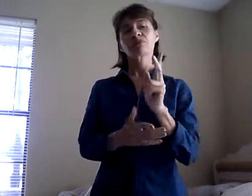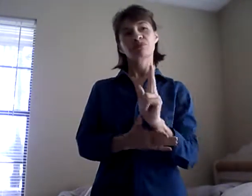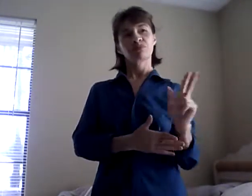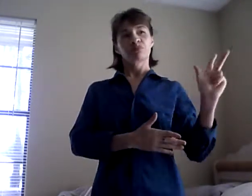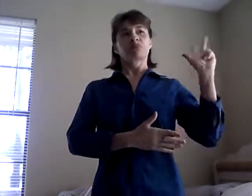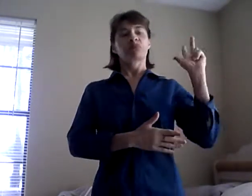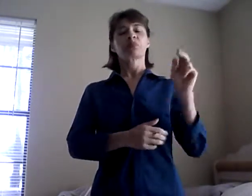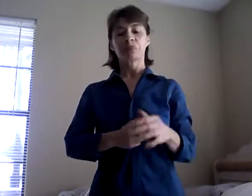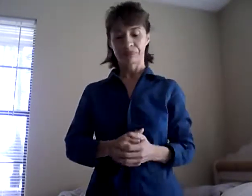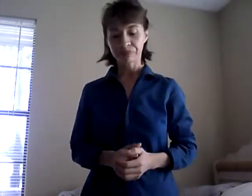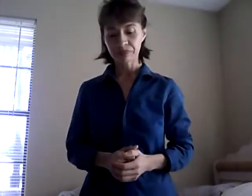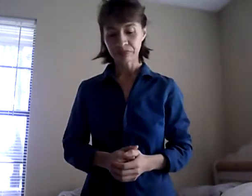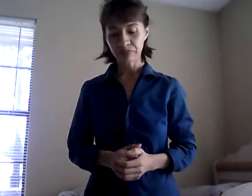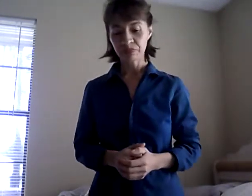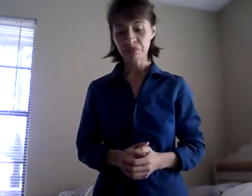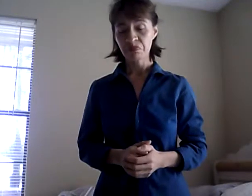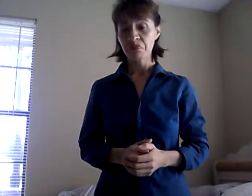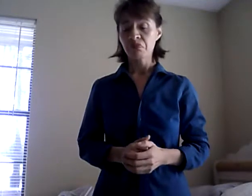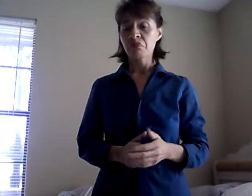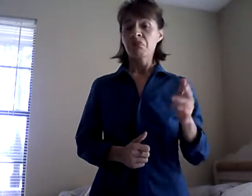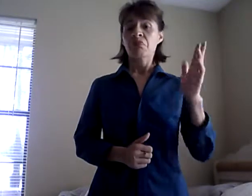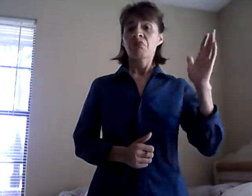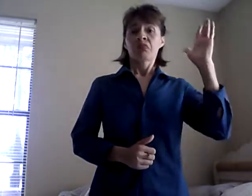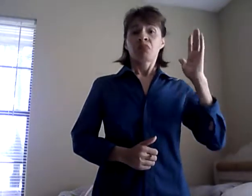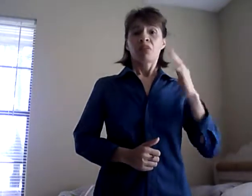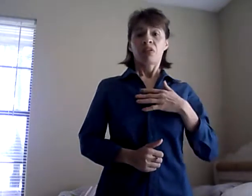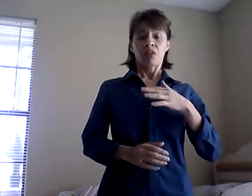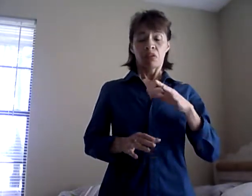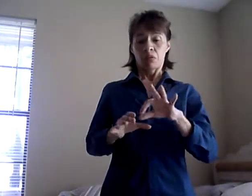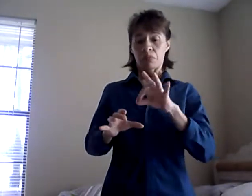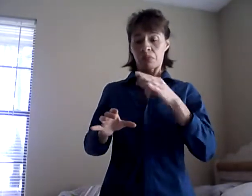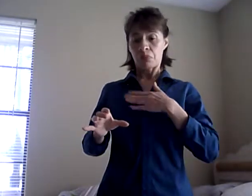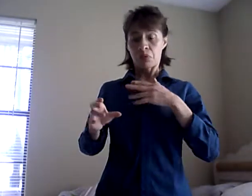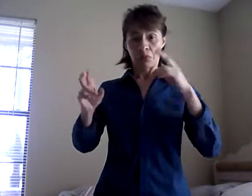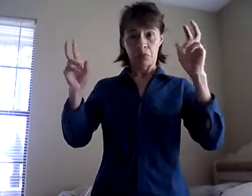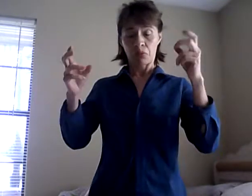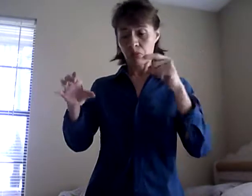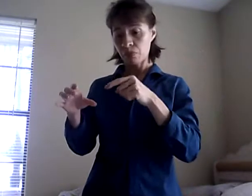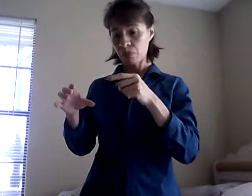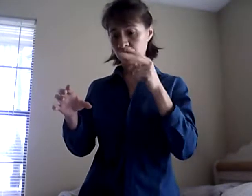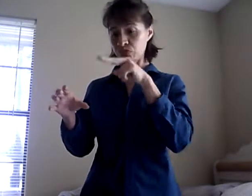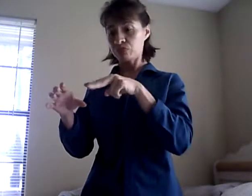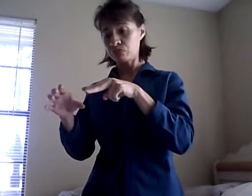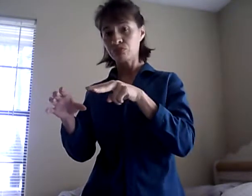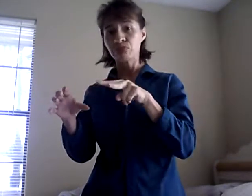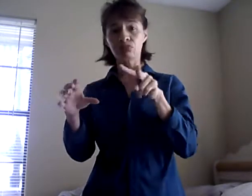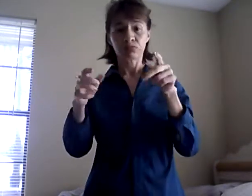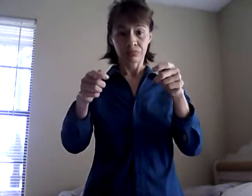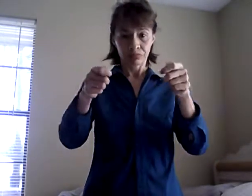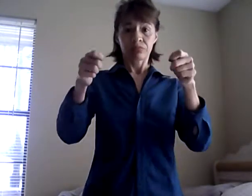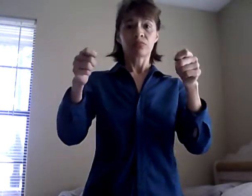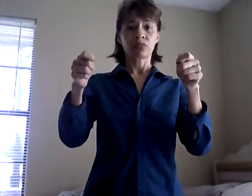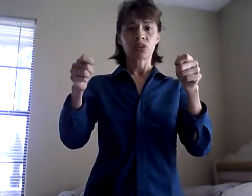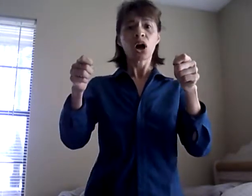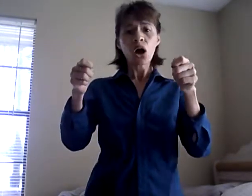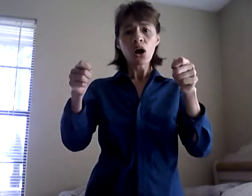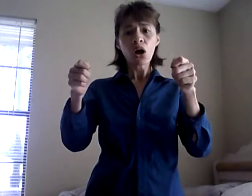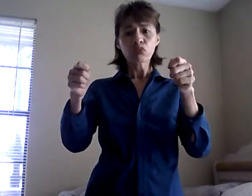when I did my topic, I looked at it, and I said, This is hard. My talk